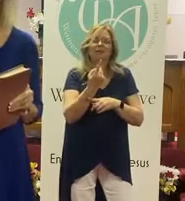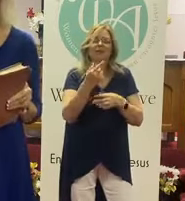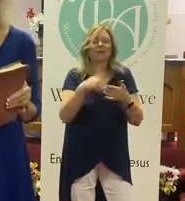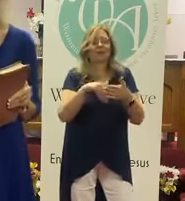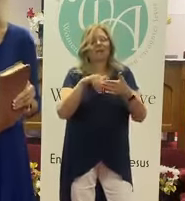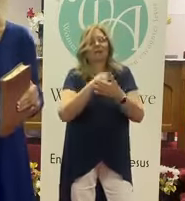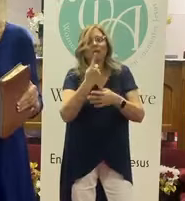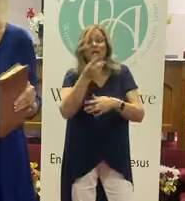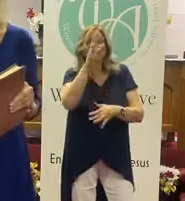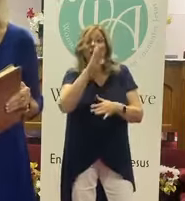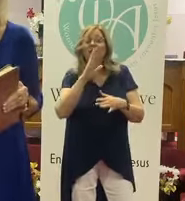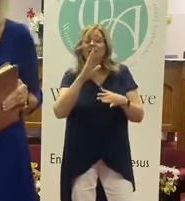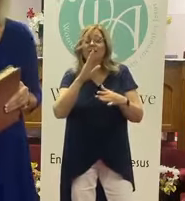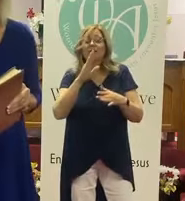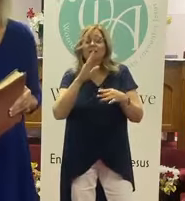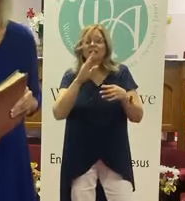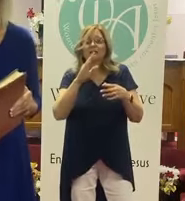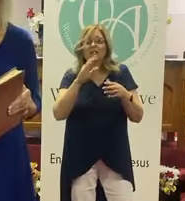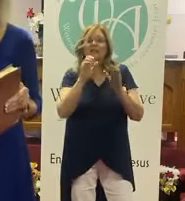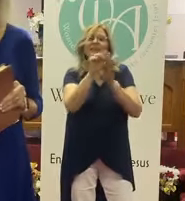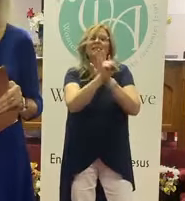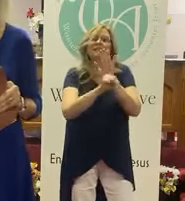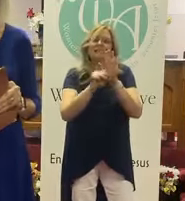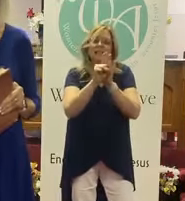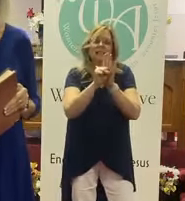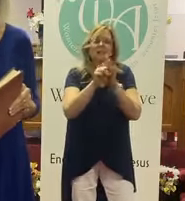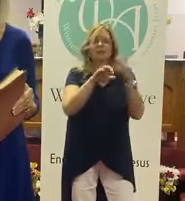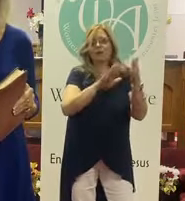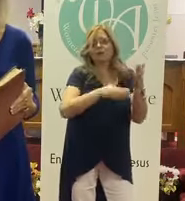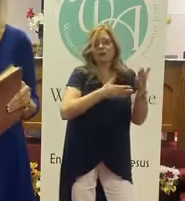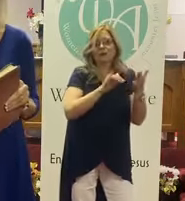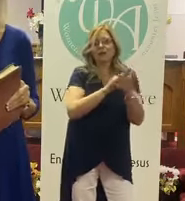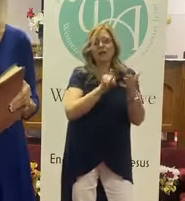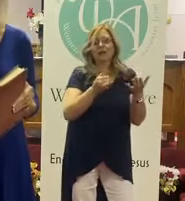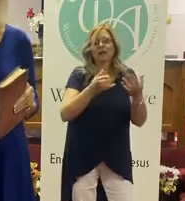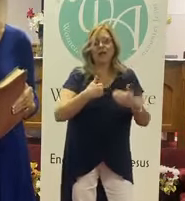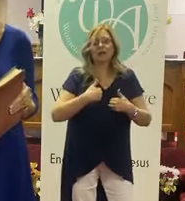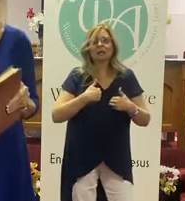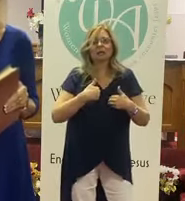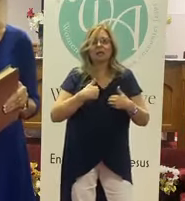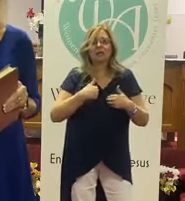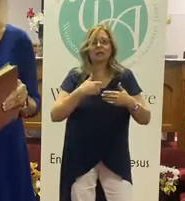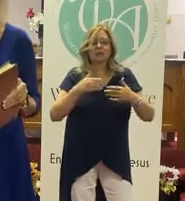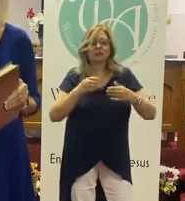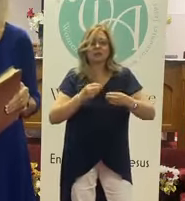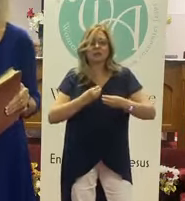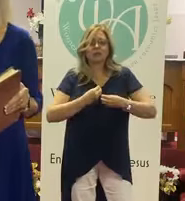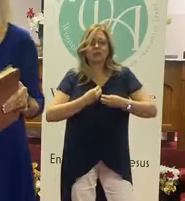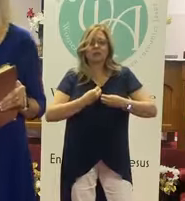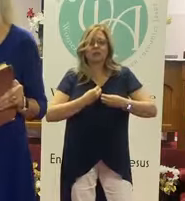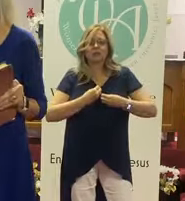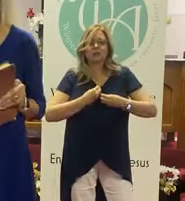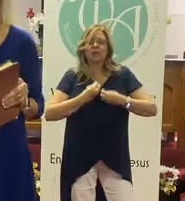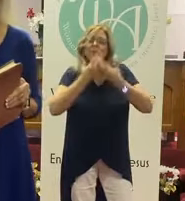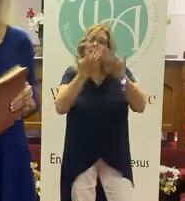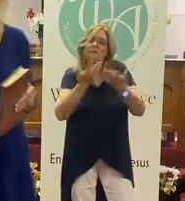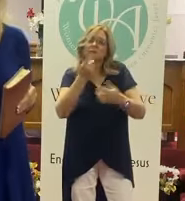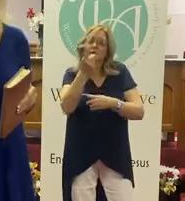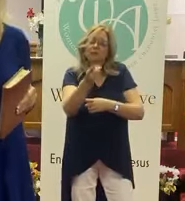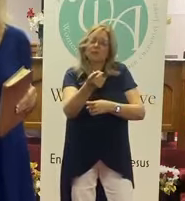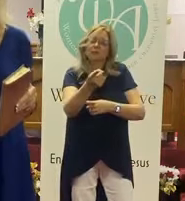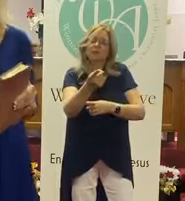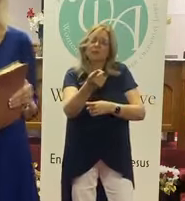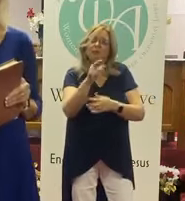And I think that God does that for us. There's a season for a song that has that anointing on your voice. And it just speaks to us. And maybe